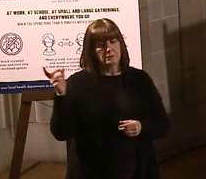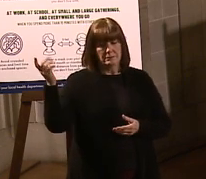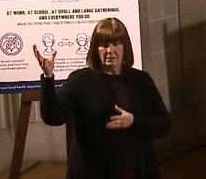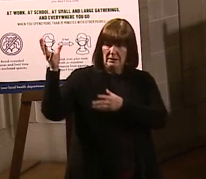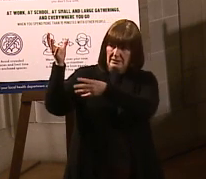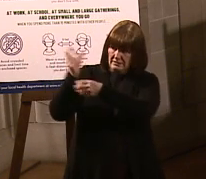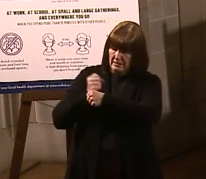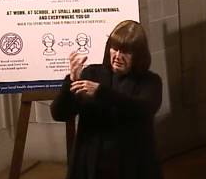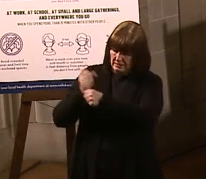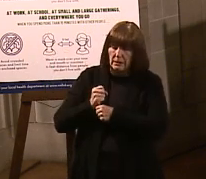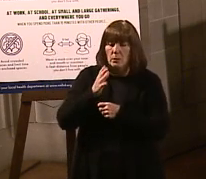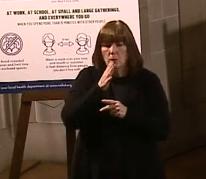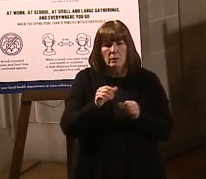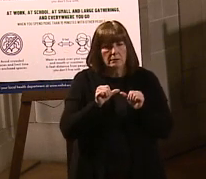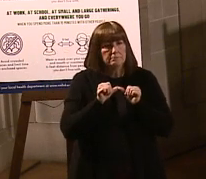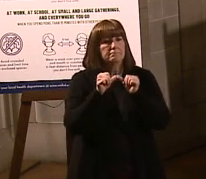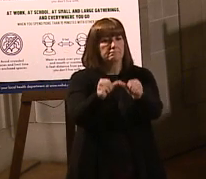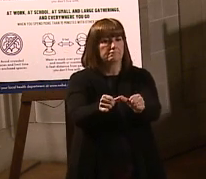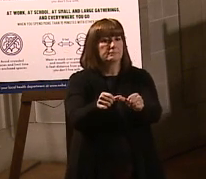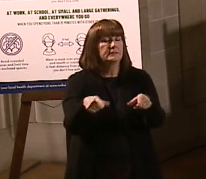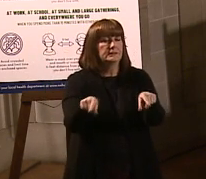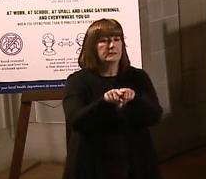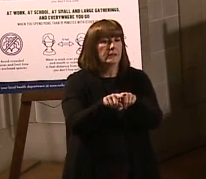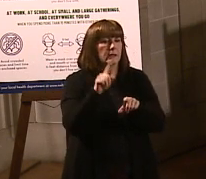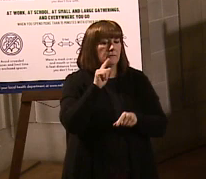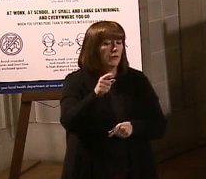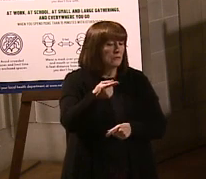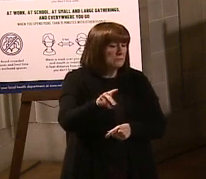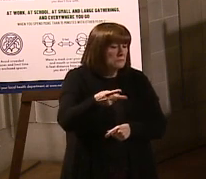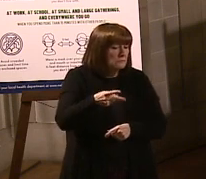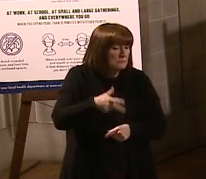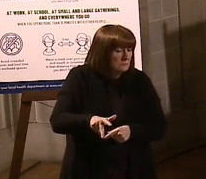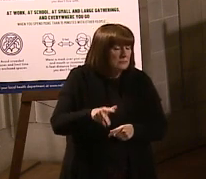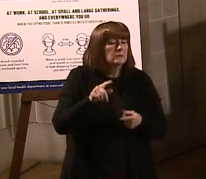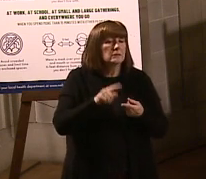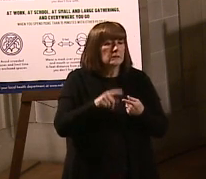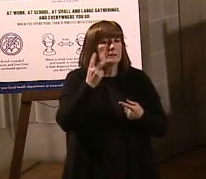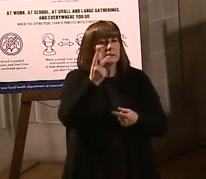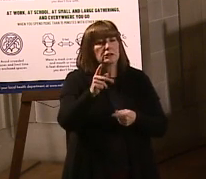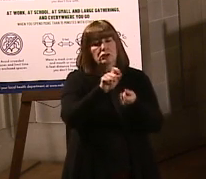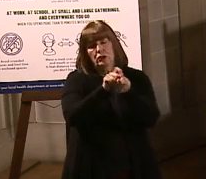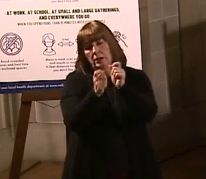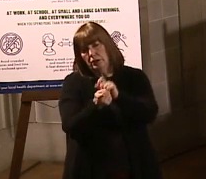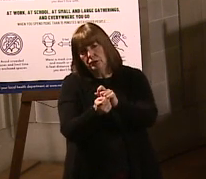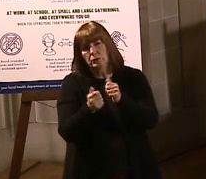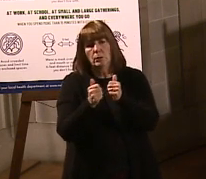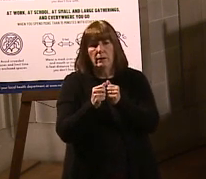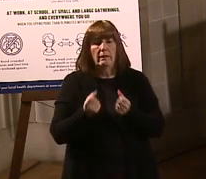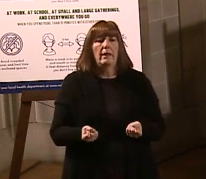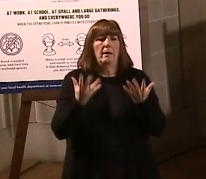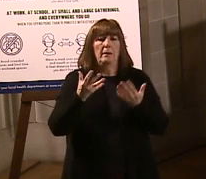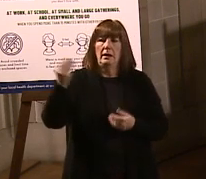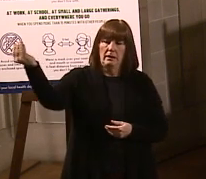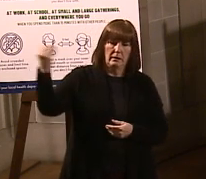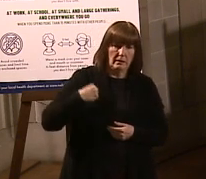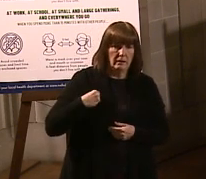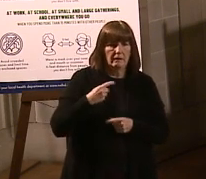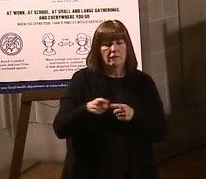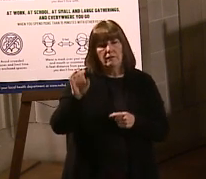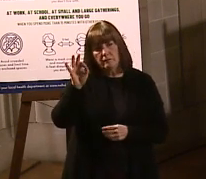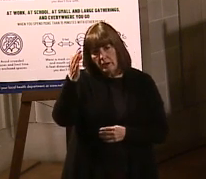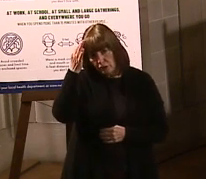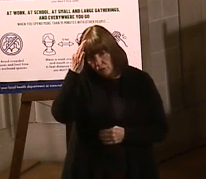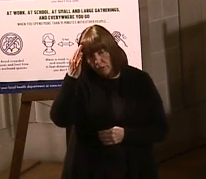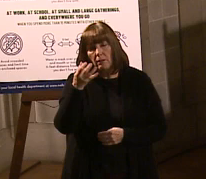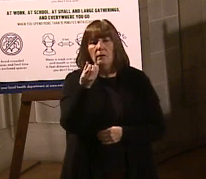consistent for the next several weeks until we see some sort of change with regard to the allocation from the federal government